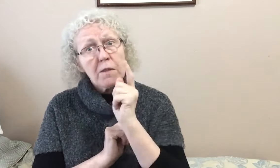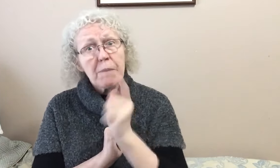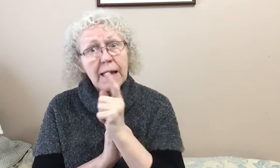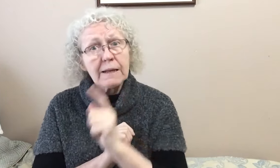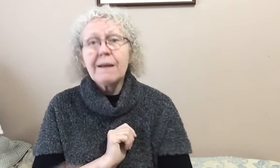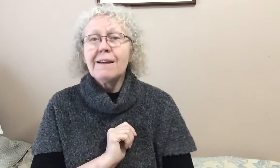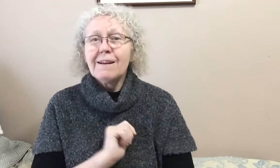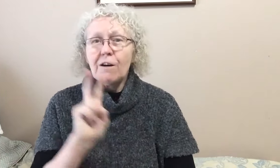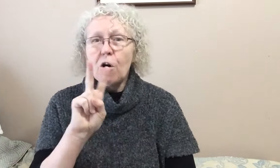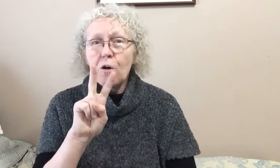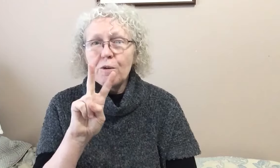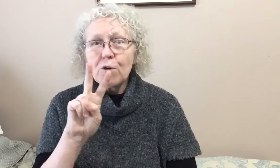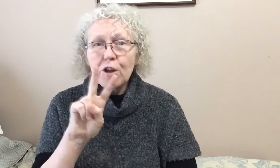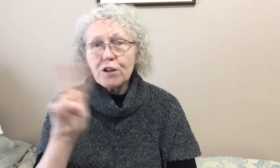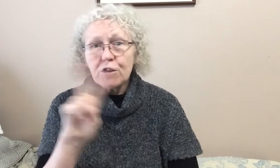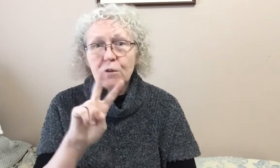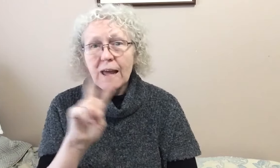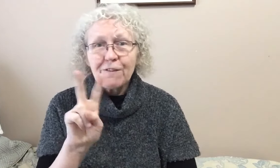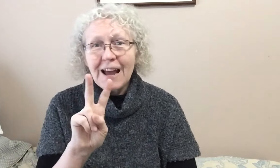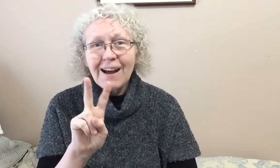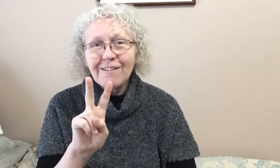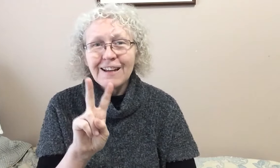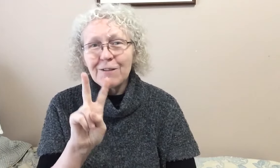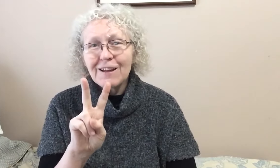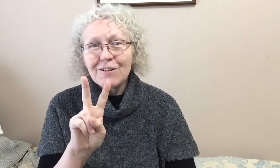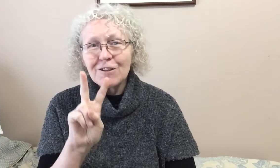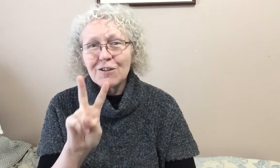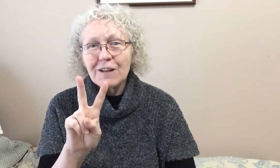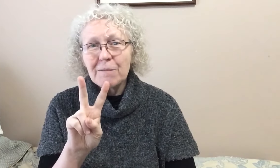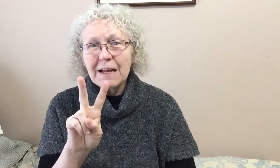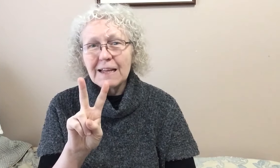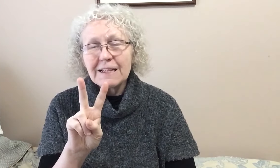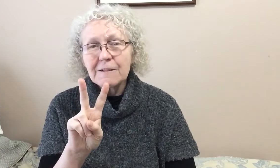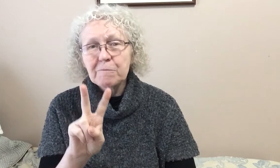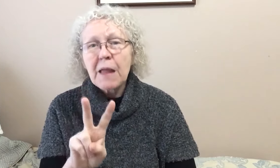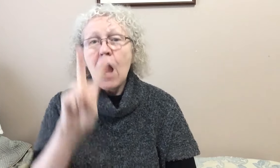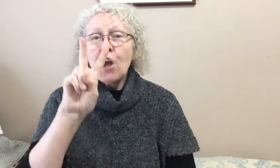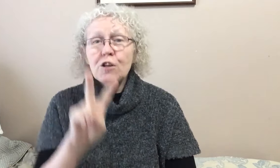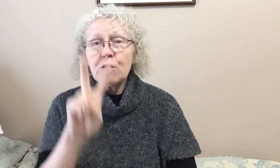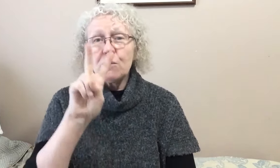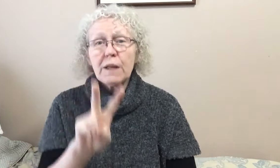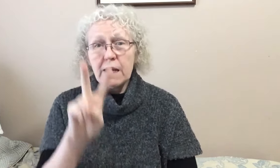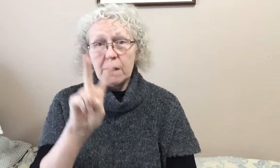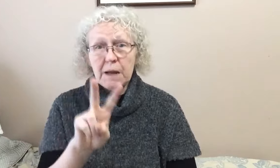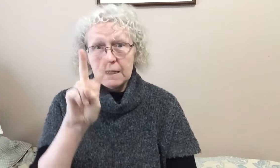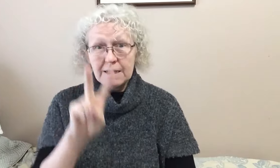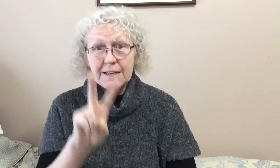the bed. Here go. Two little monkeys. Two little monkeys